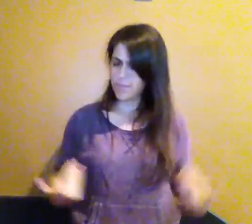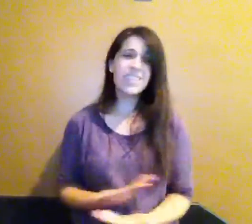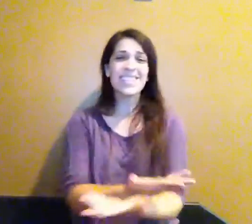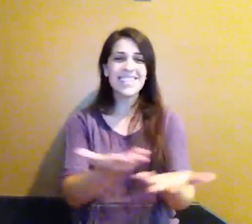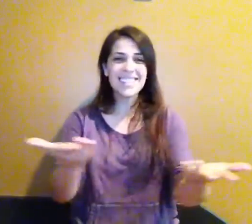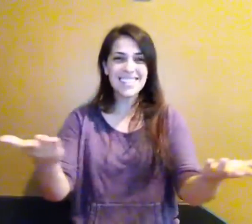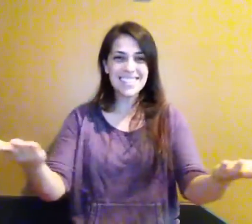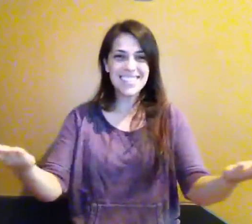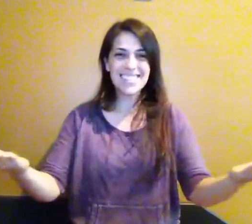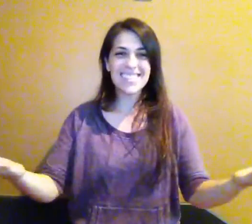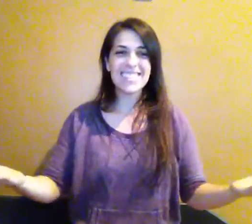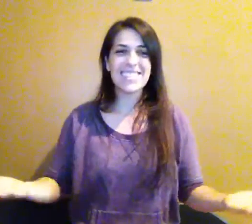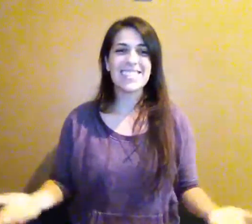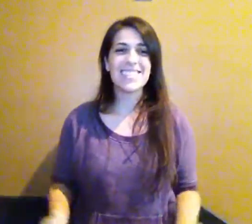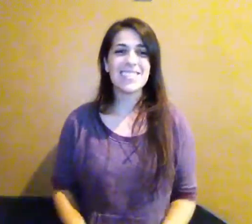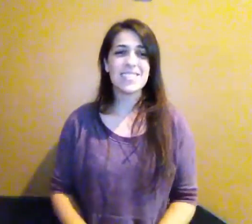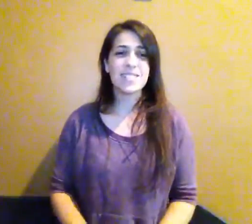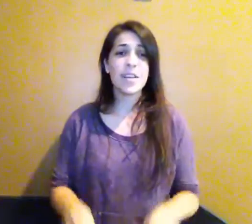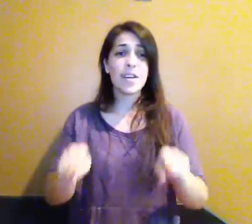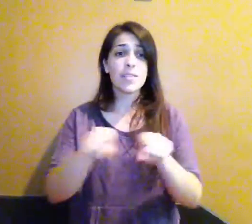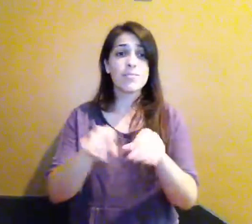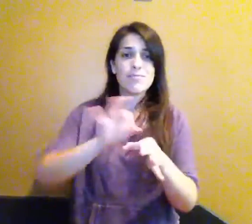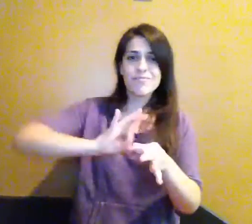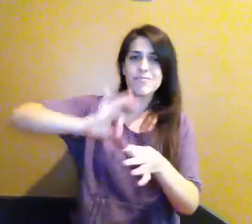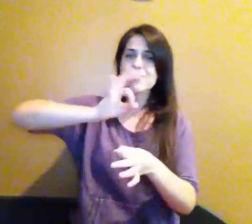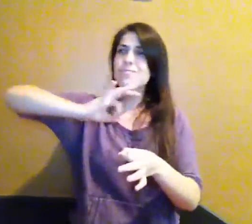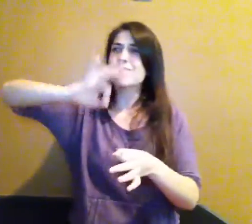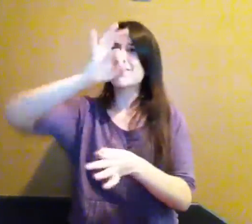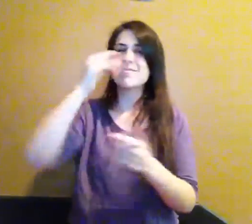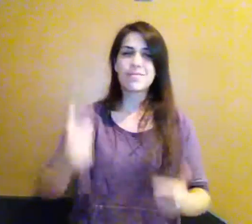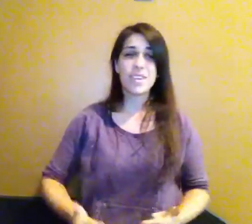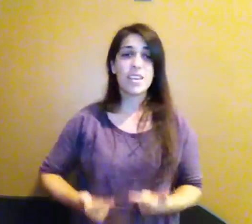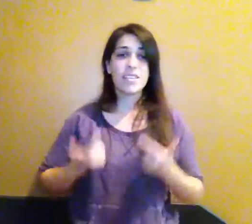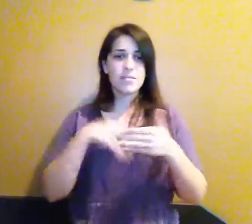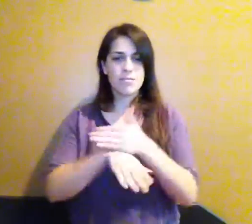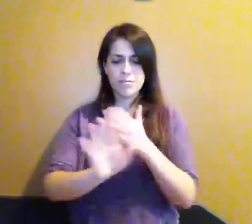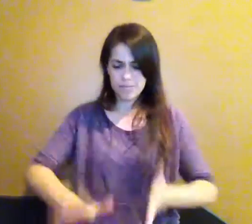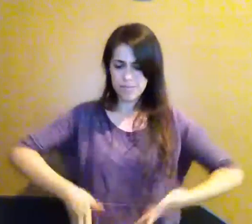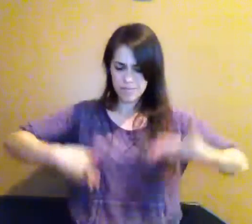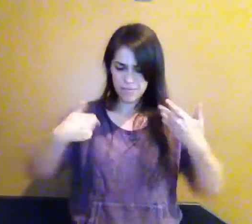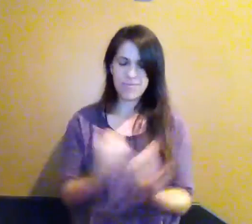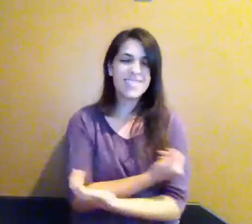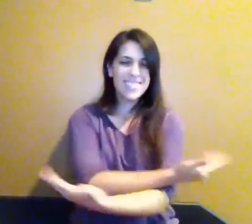in us The same power Is in us in